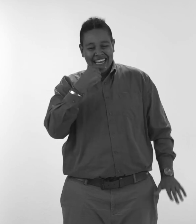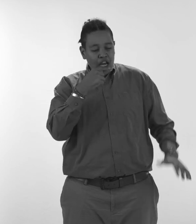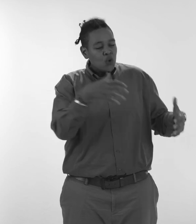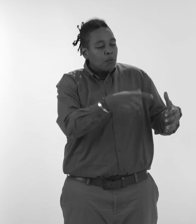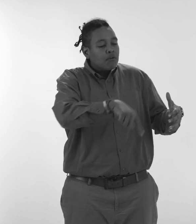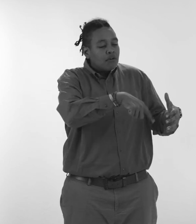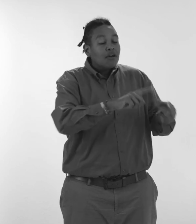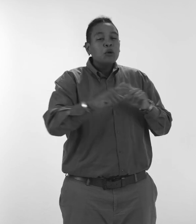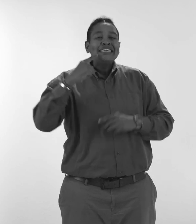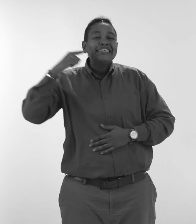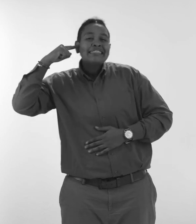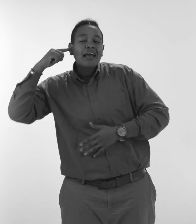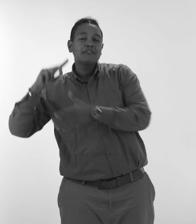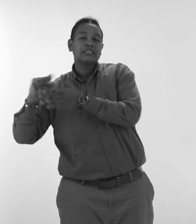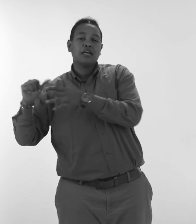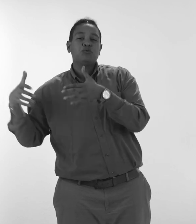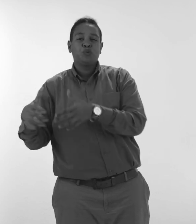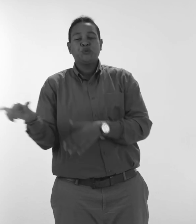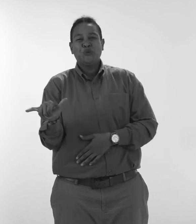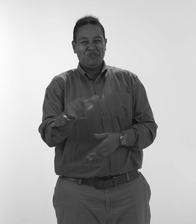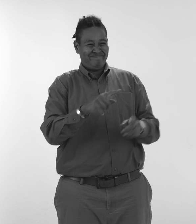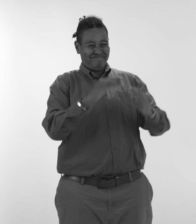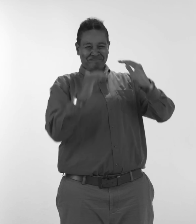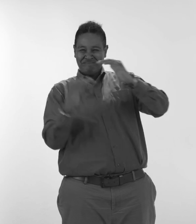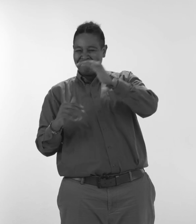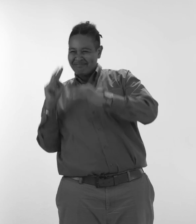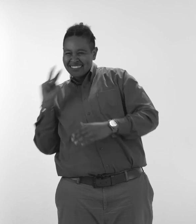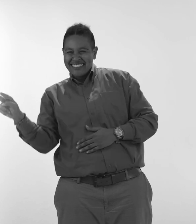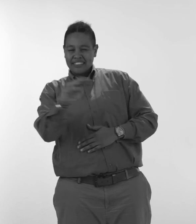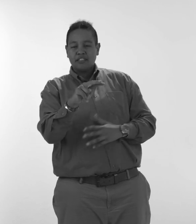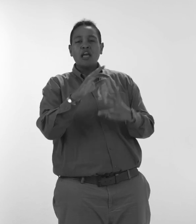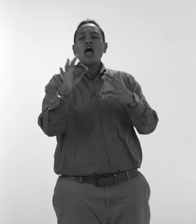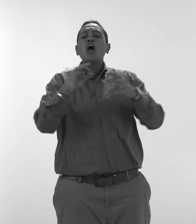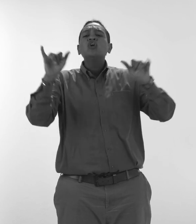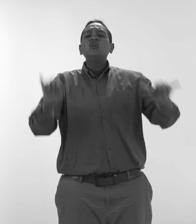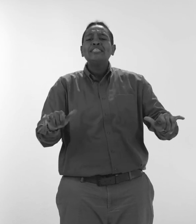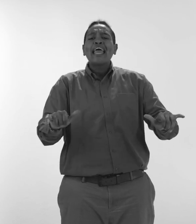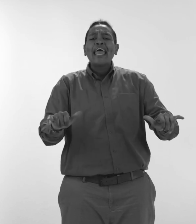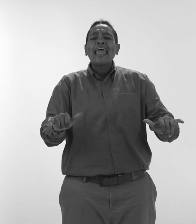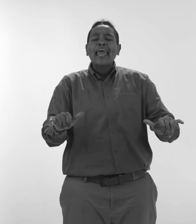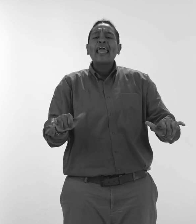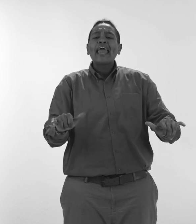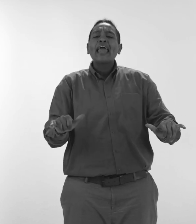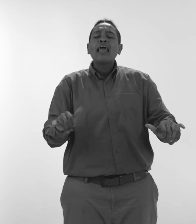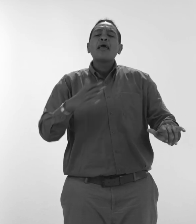plus community but for the deaf and disabled community. I choose to stay so my deaf family can have access.